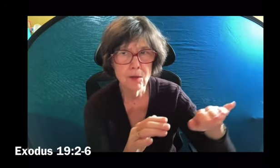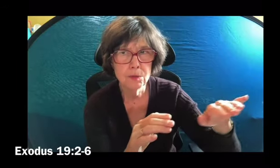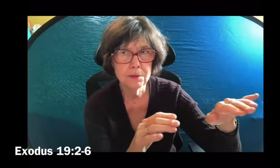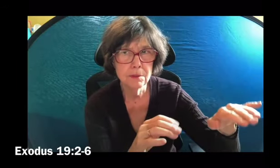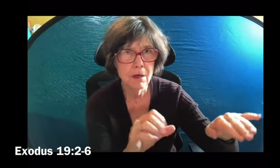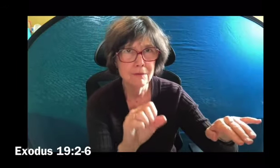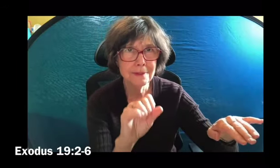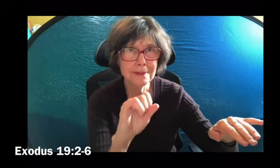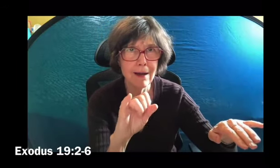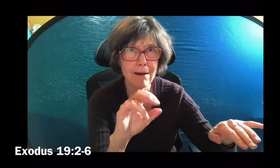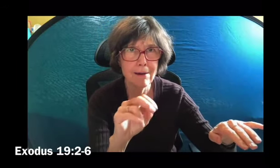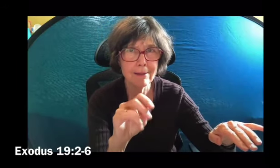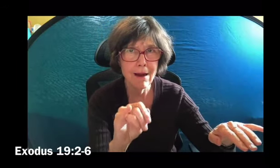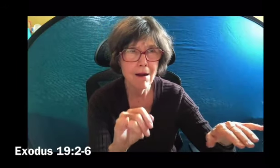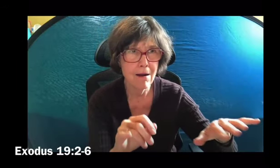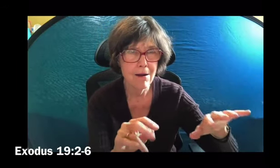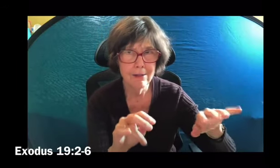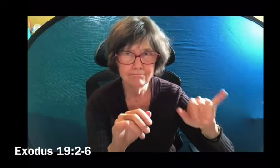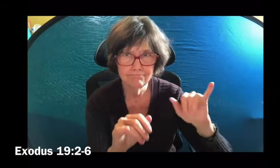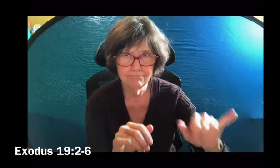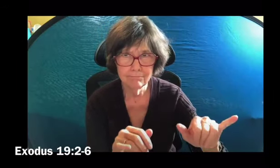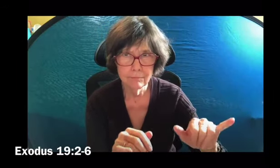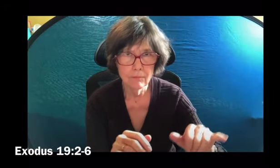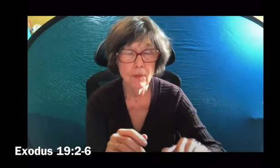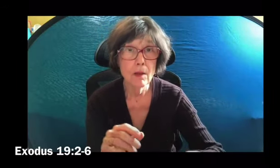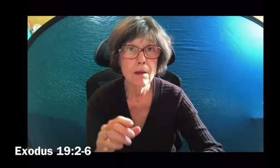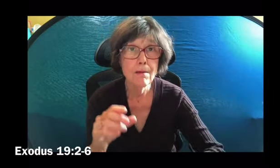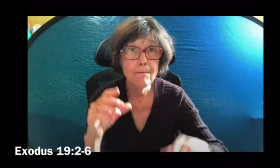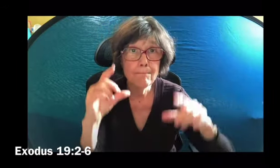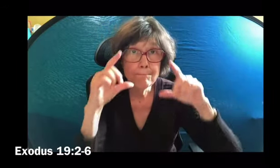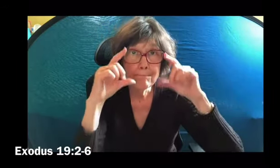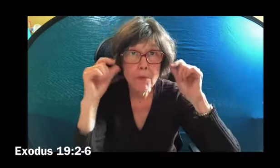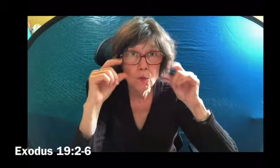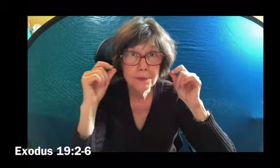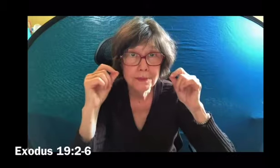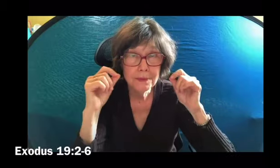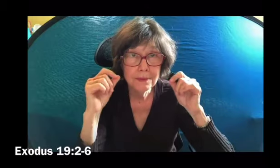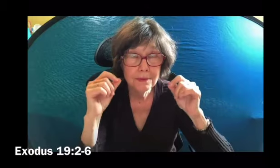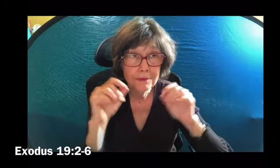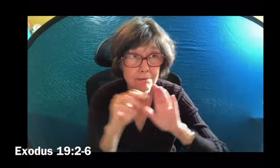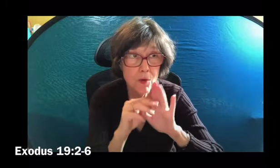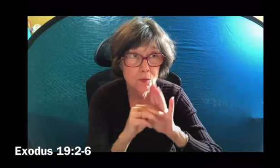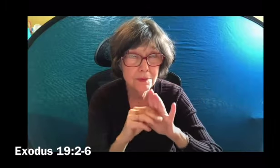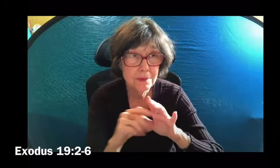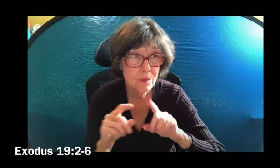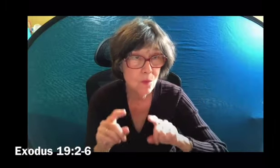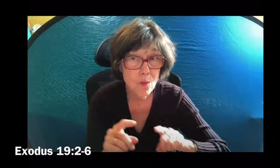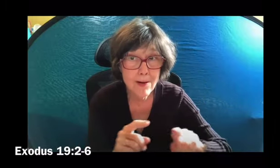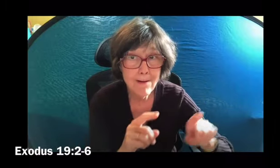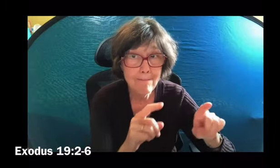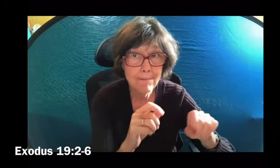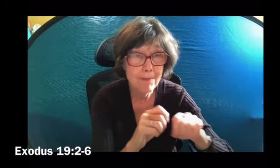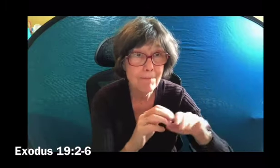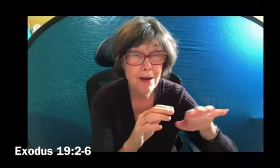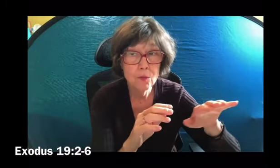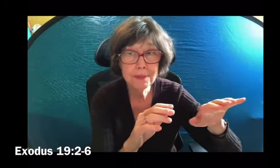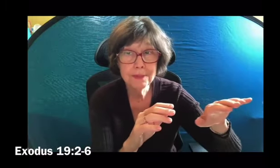While Israel was encamped here in front of the mountain, Moses went up to the mountain